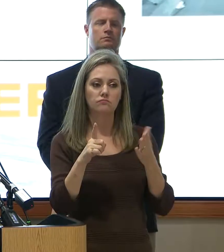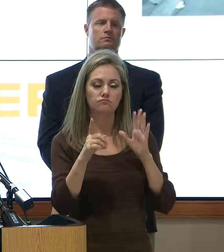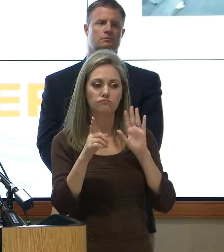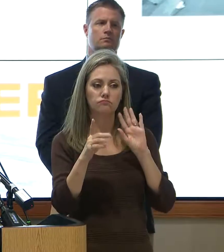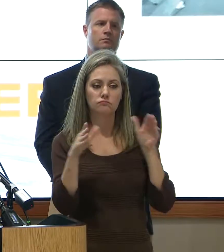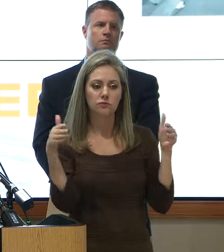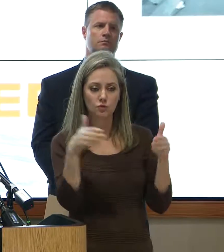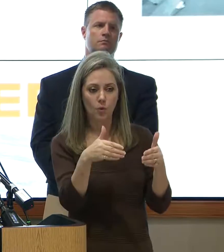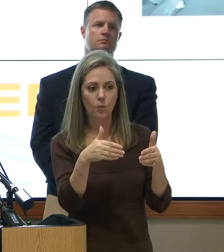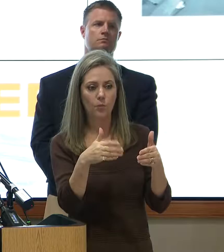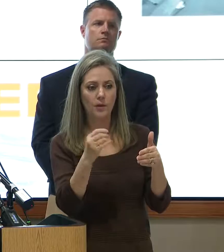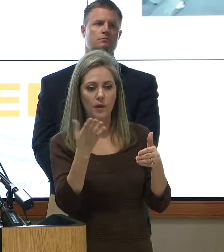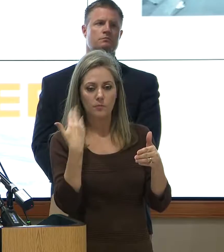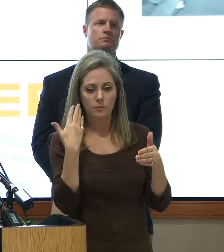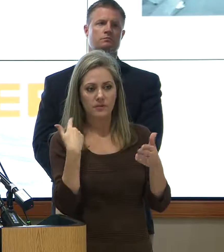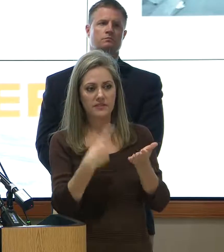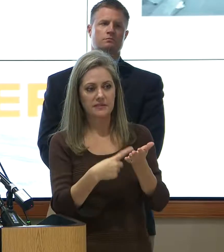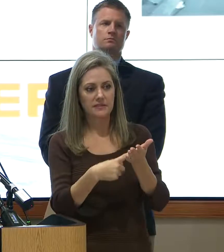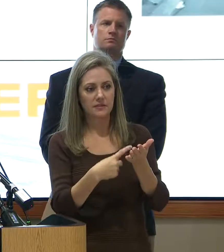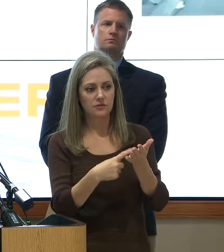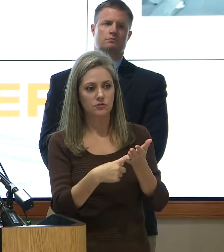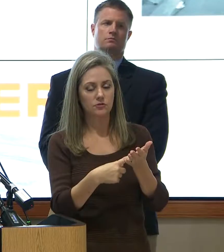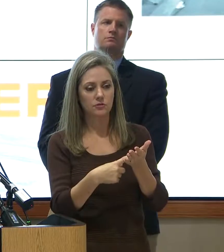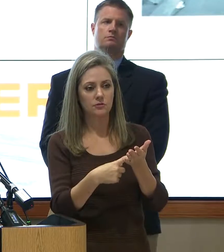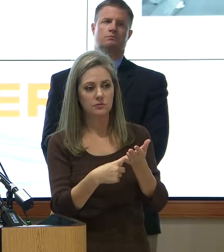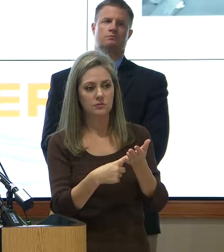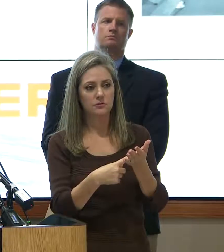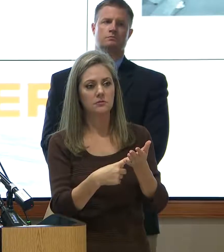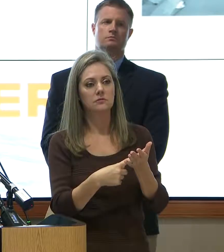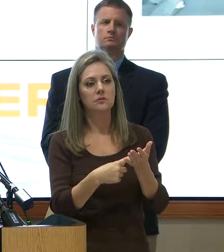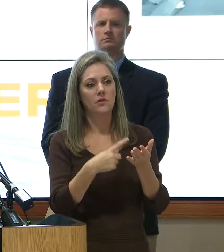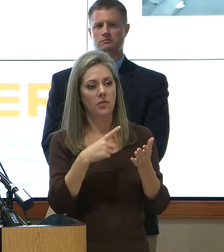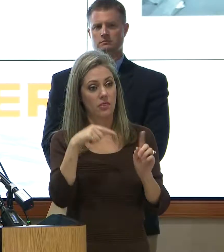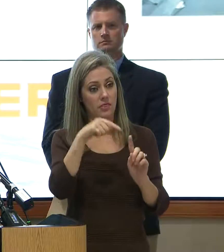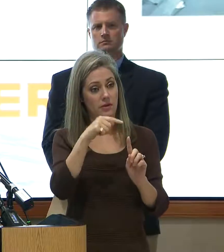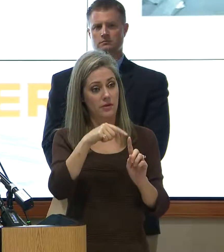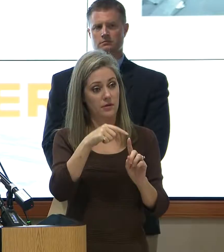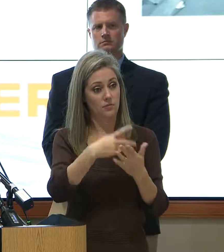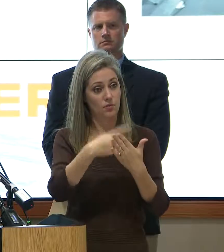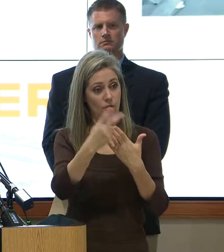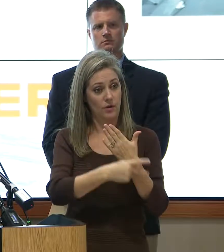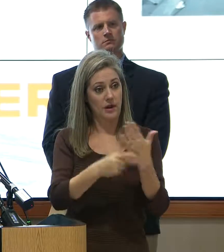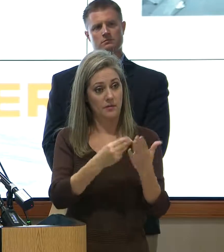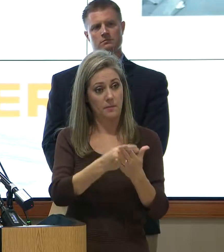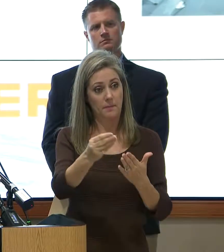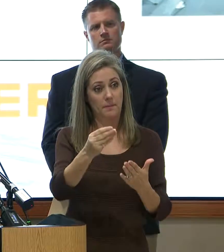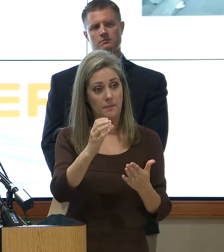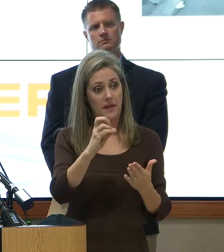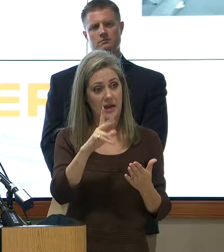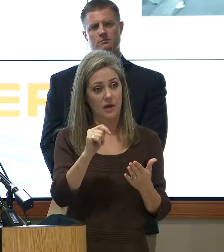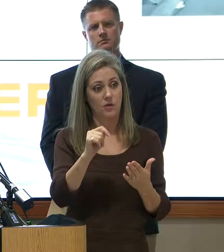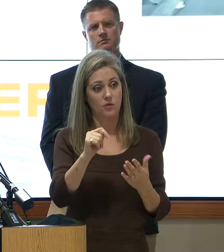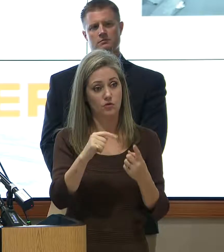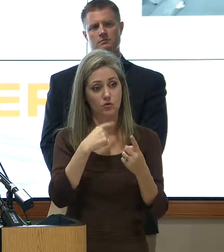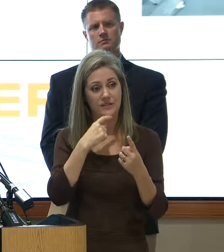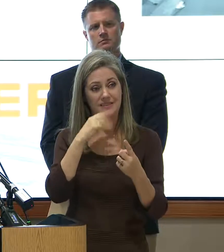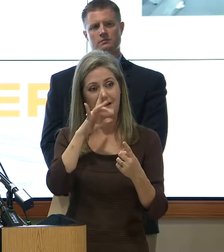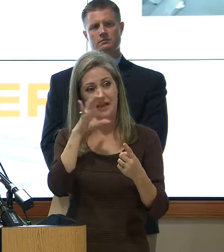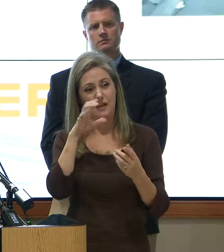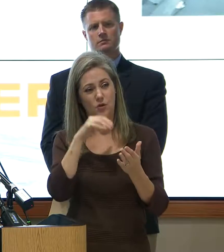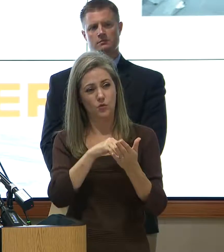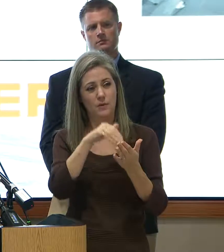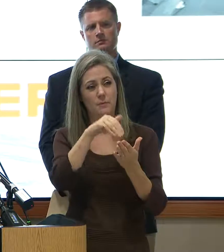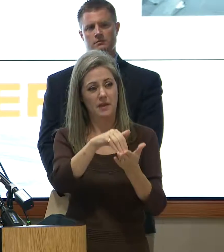discussion, when talking about a buyback program, you had used the term $800 million